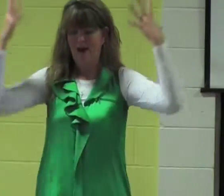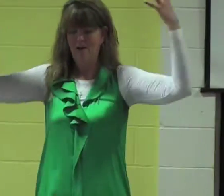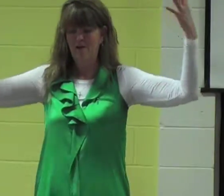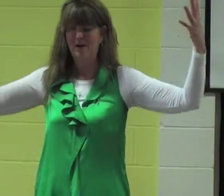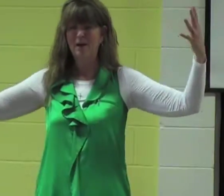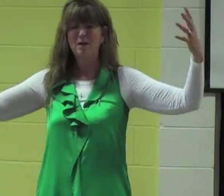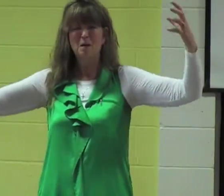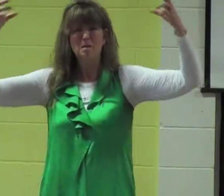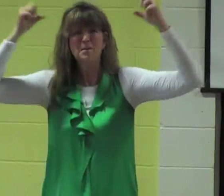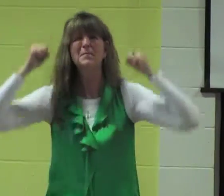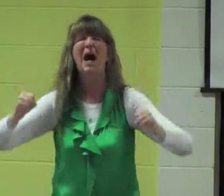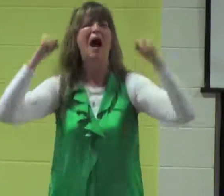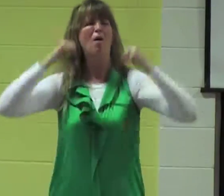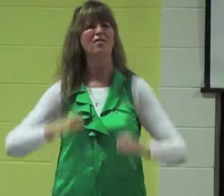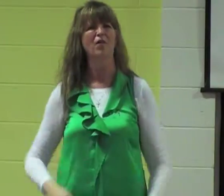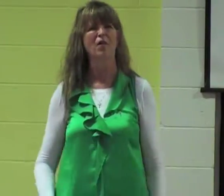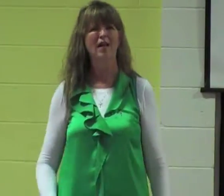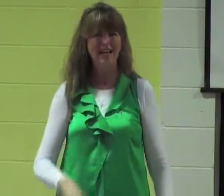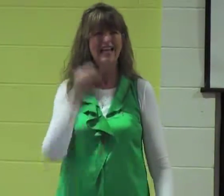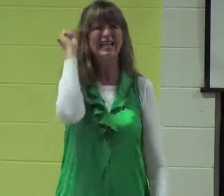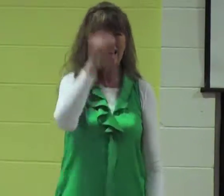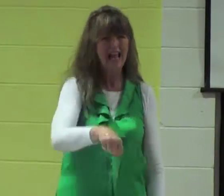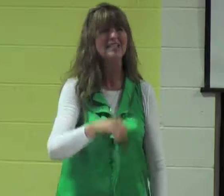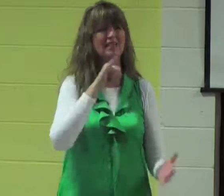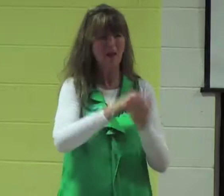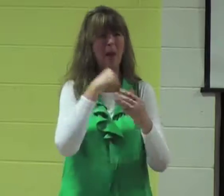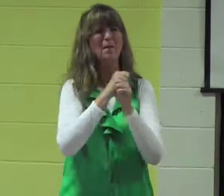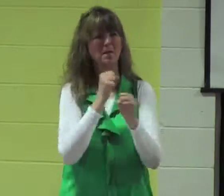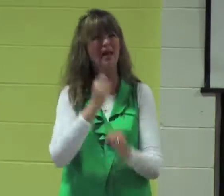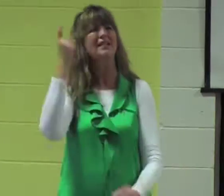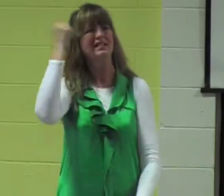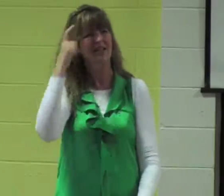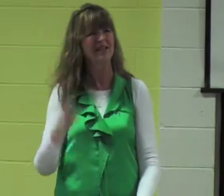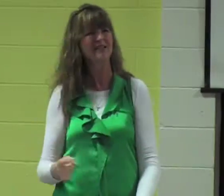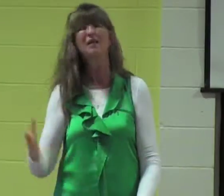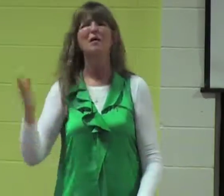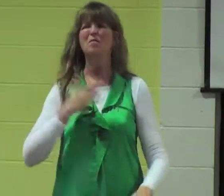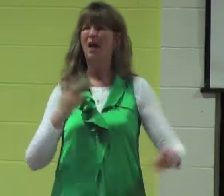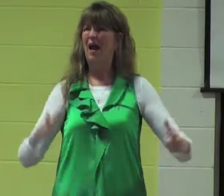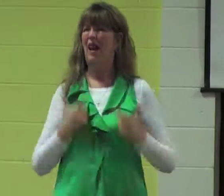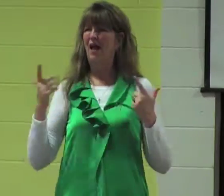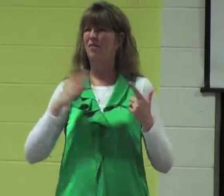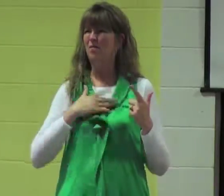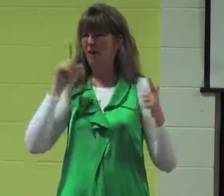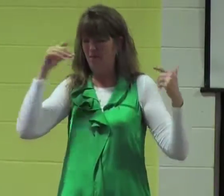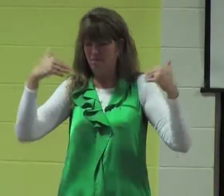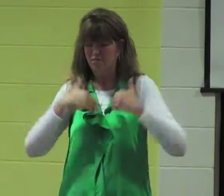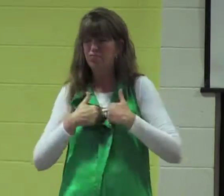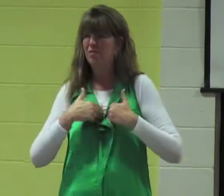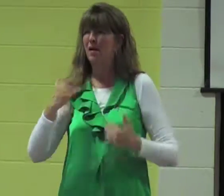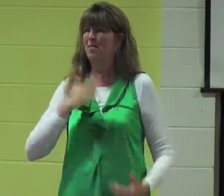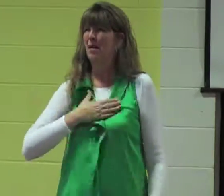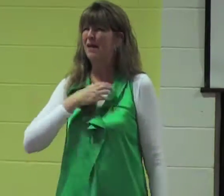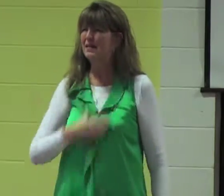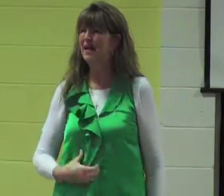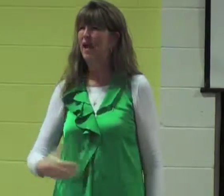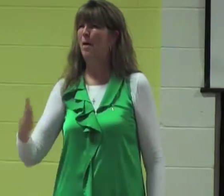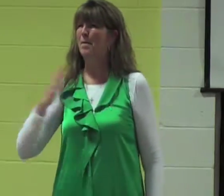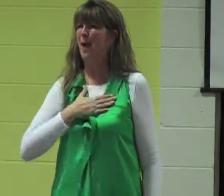it's the story that's inspiring, it's powerful, and it makes sense. My